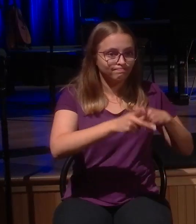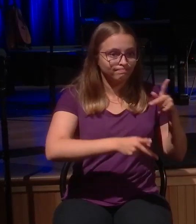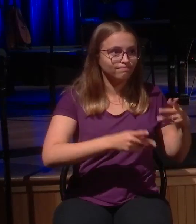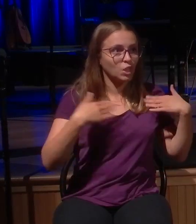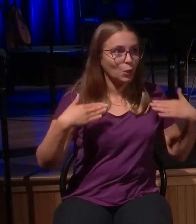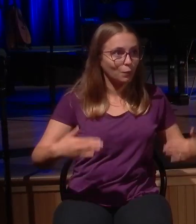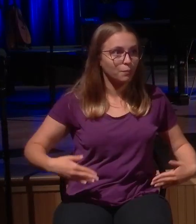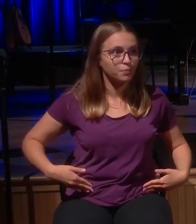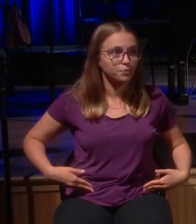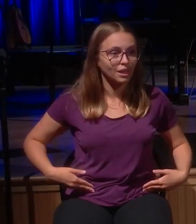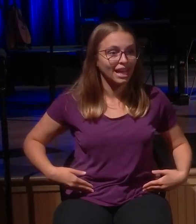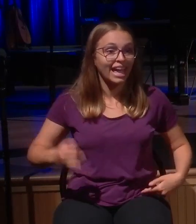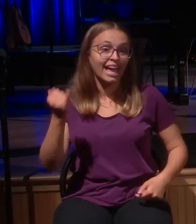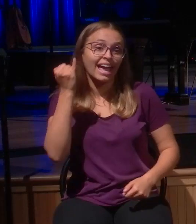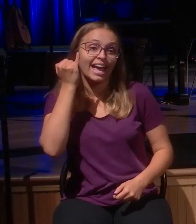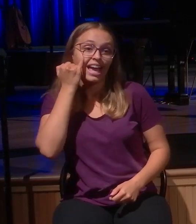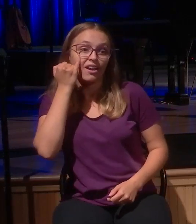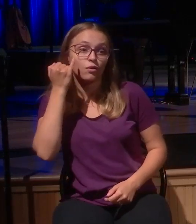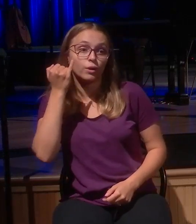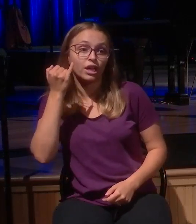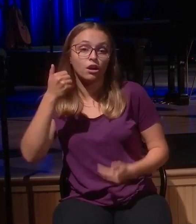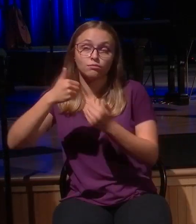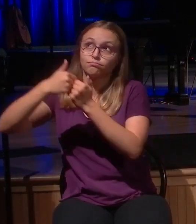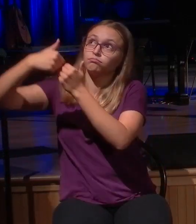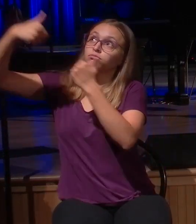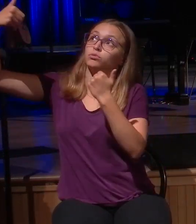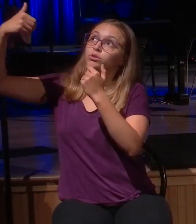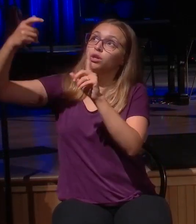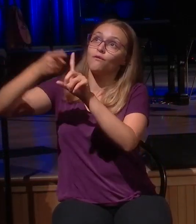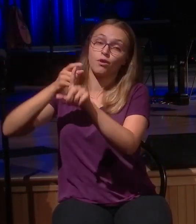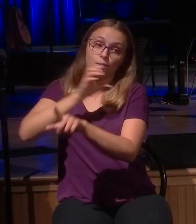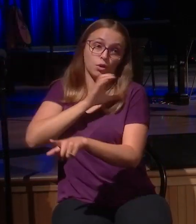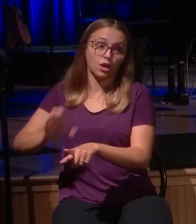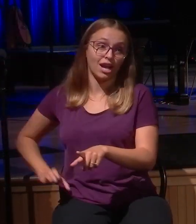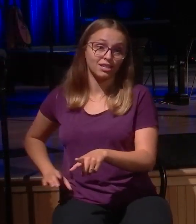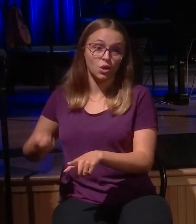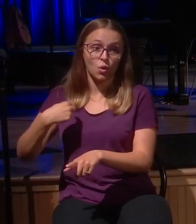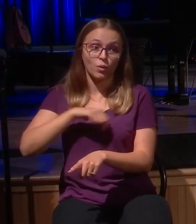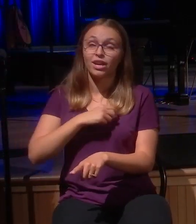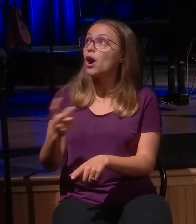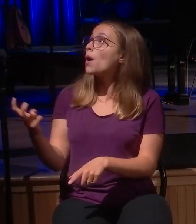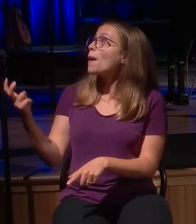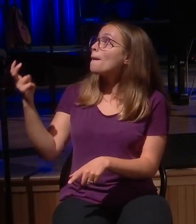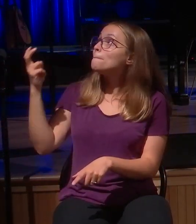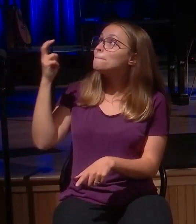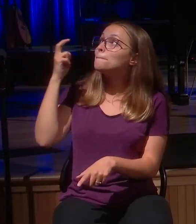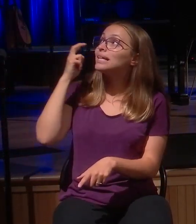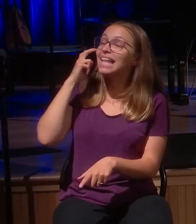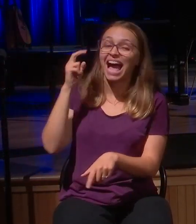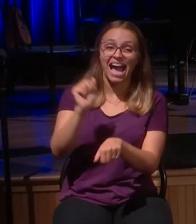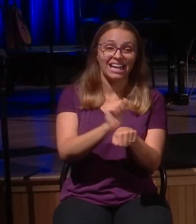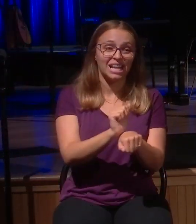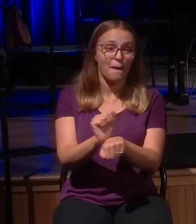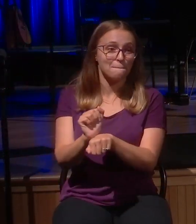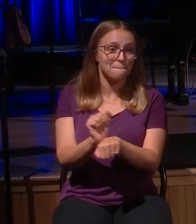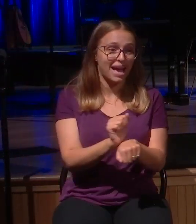from Christ, we are blind, bound, and brash. New Hope, if you're not familiar with scripture, here's what the scripture says. We're blind.